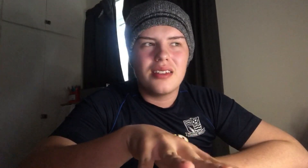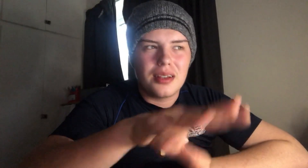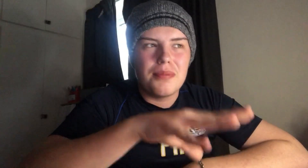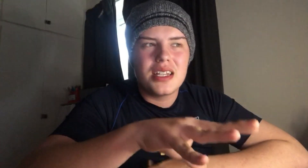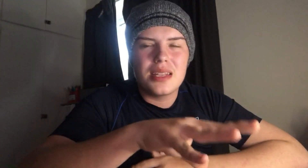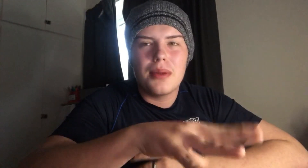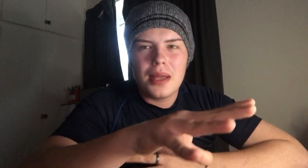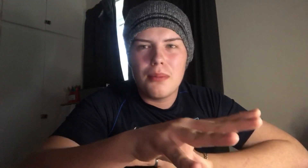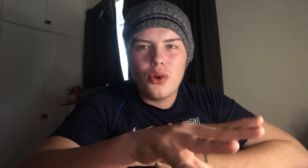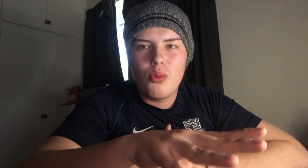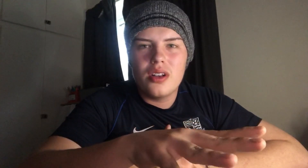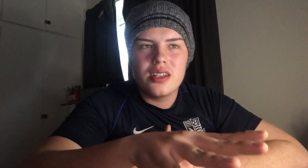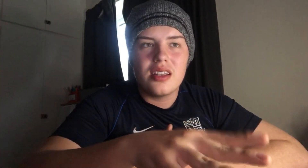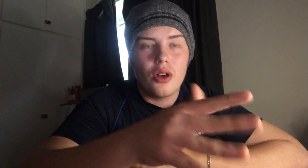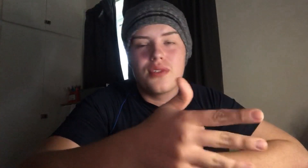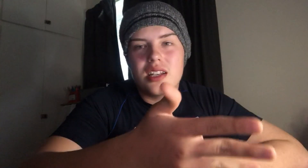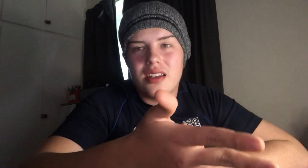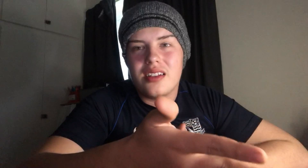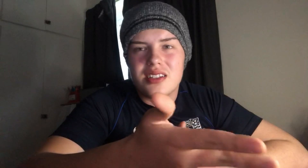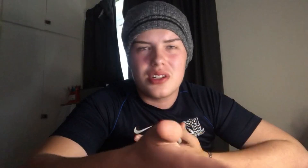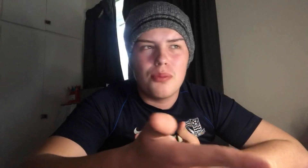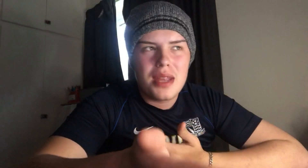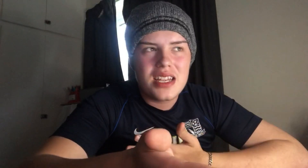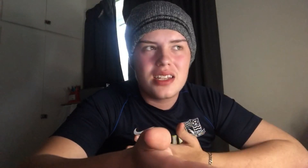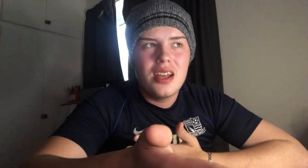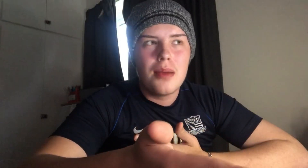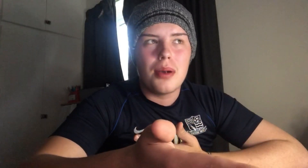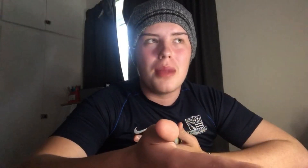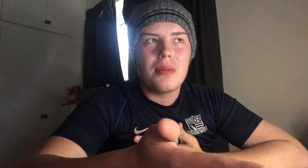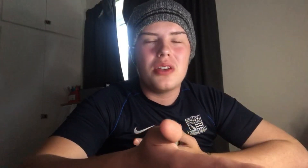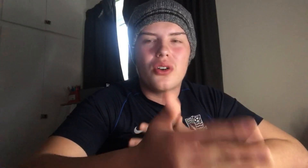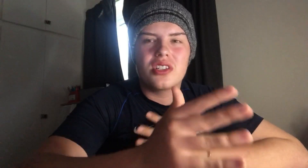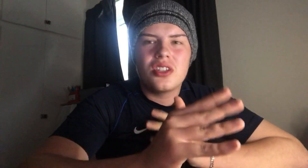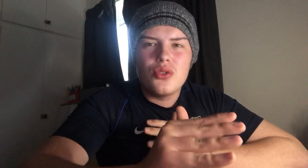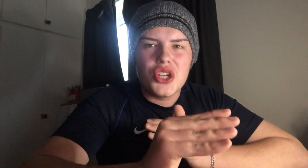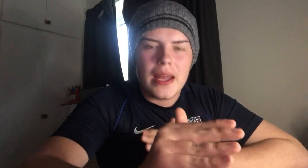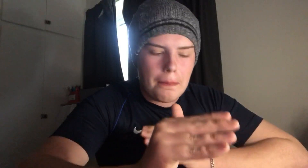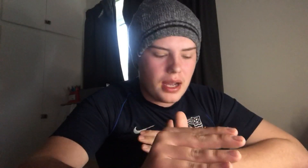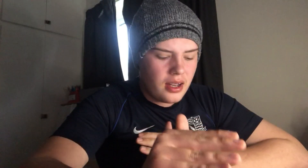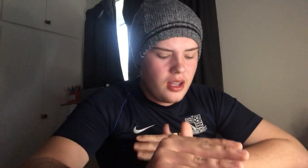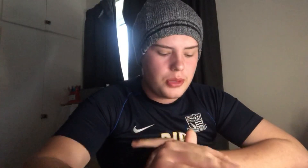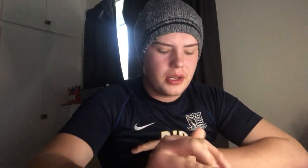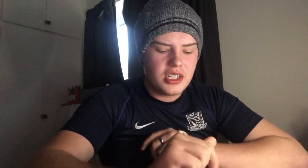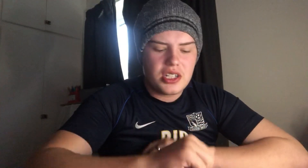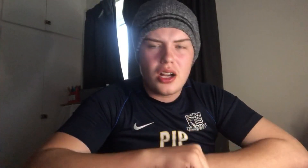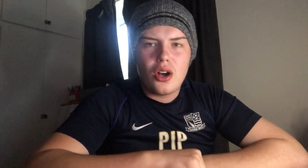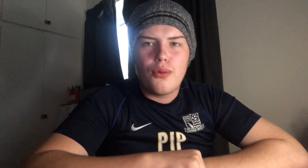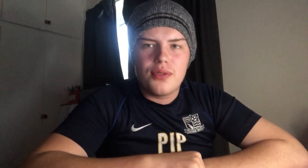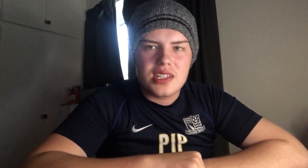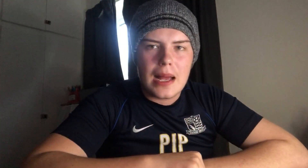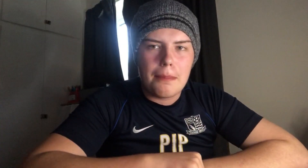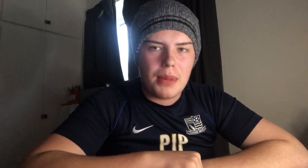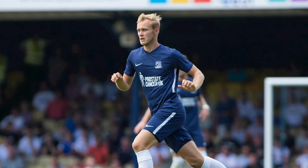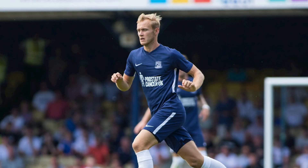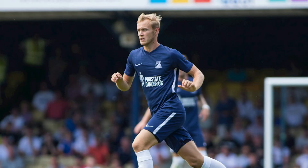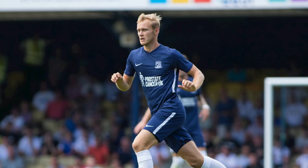I'd miss him a bit more, one obviously is still missed, but maybe not as huge an impact. So we're going to start off with Sam Barrett here.